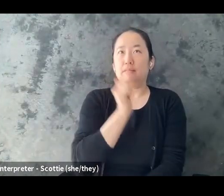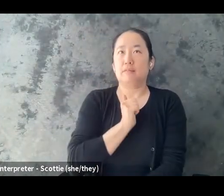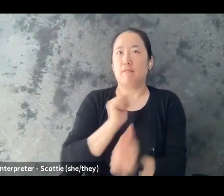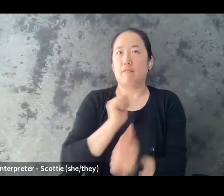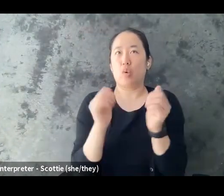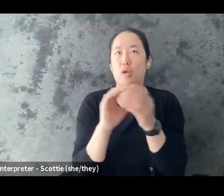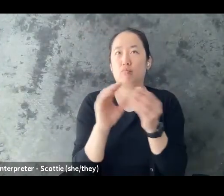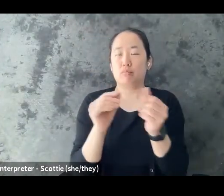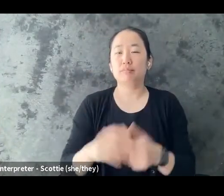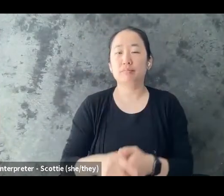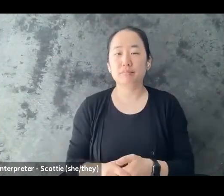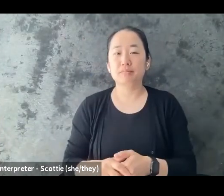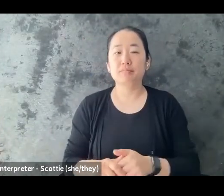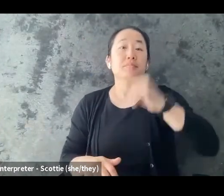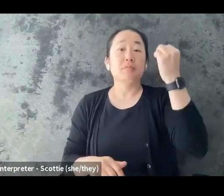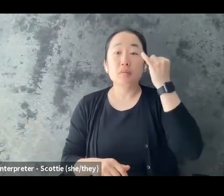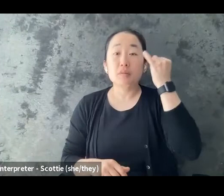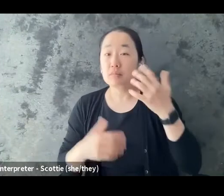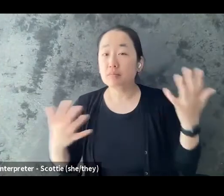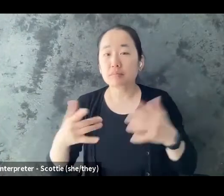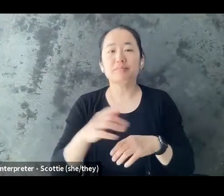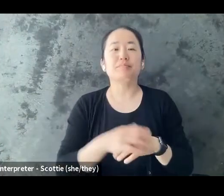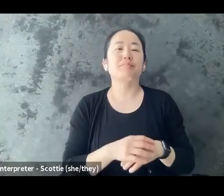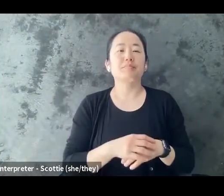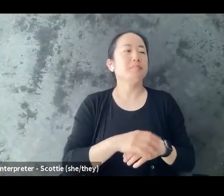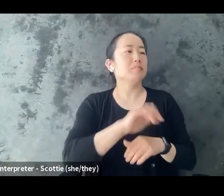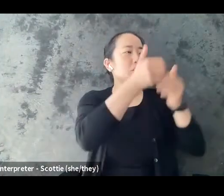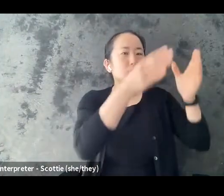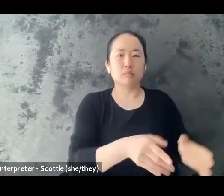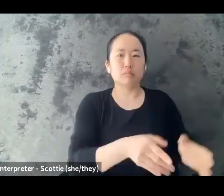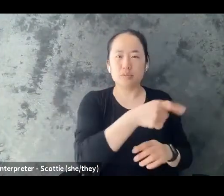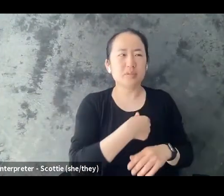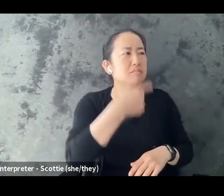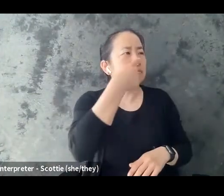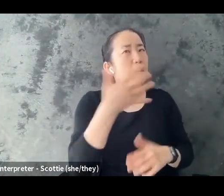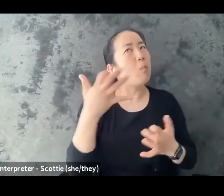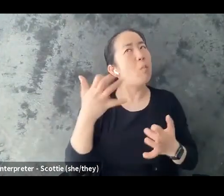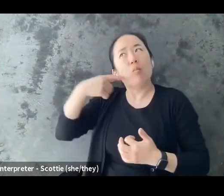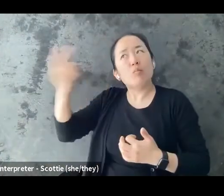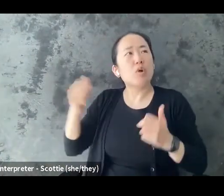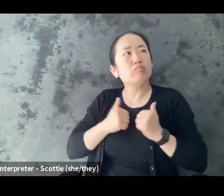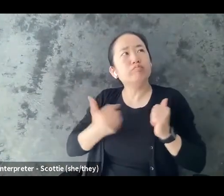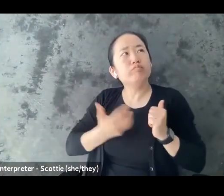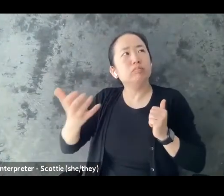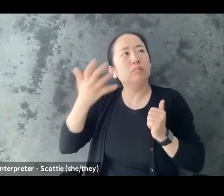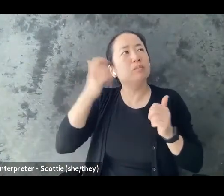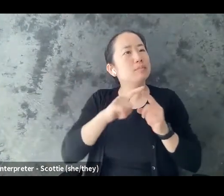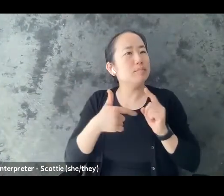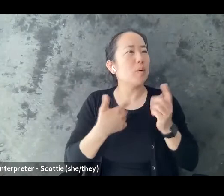trusted person so saying oh can i just practice what i might say and you can respond in a way that you think that they might respond just so i can prepare